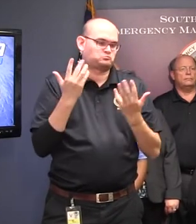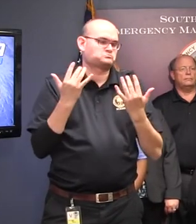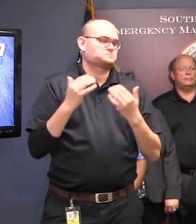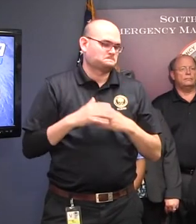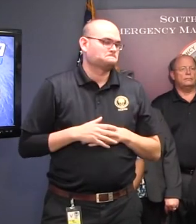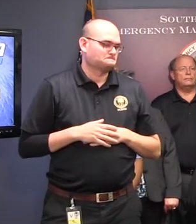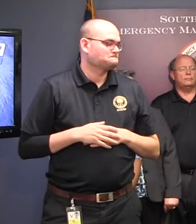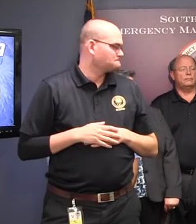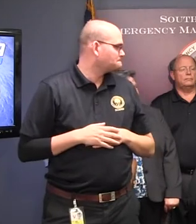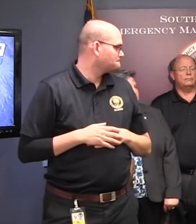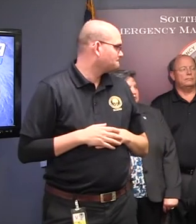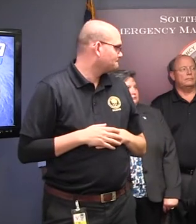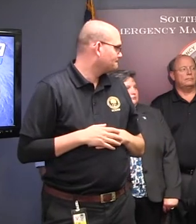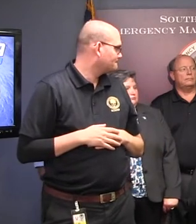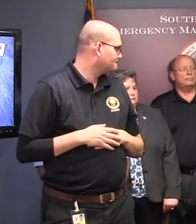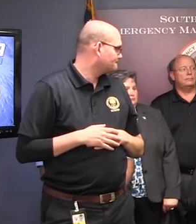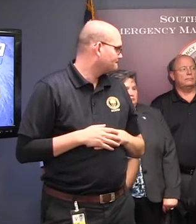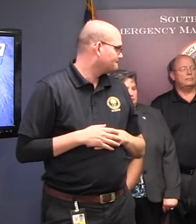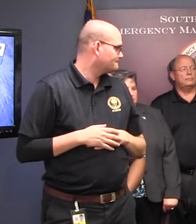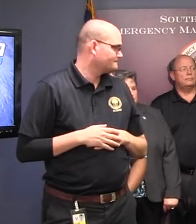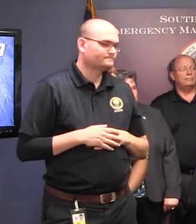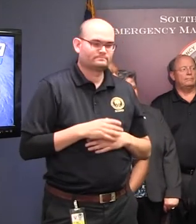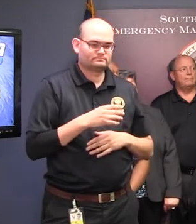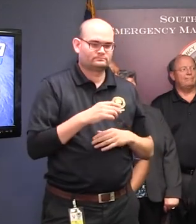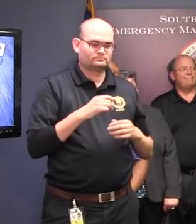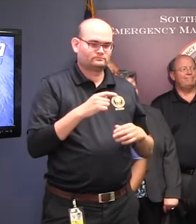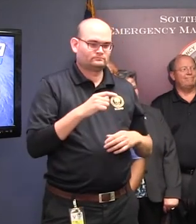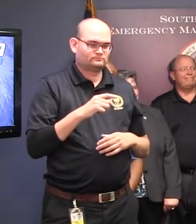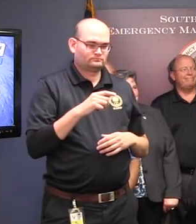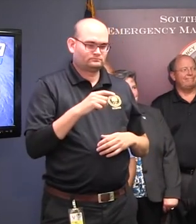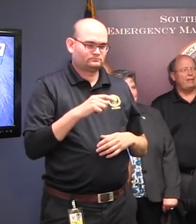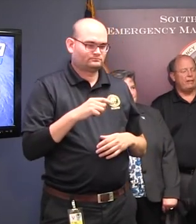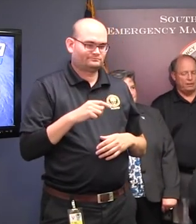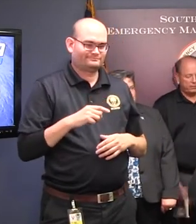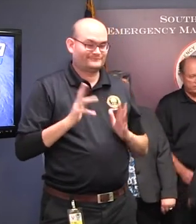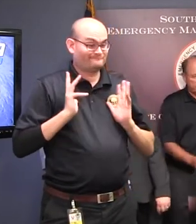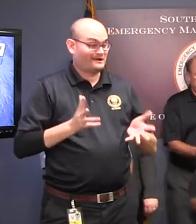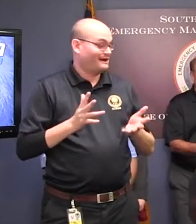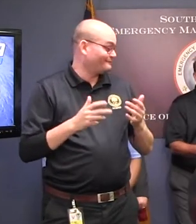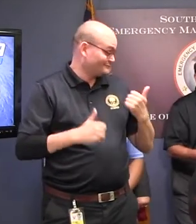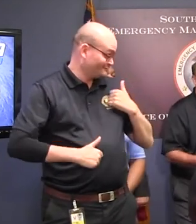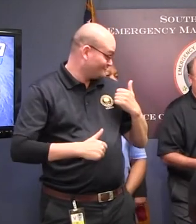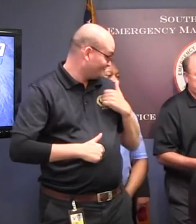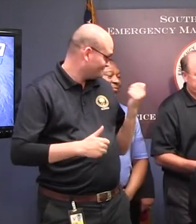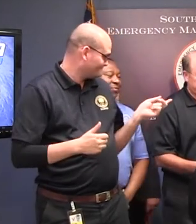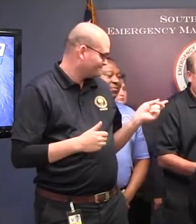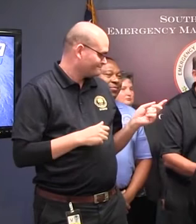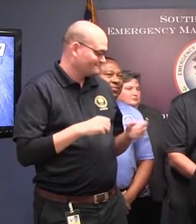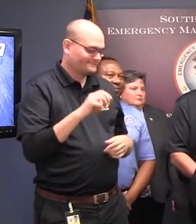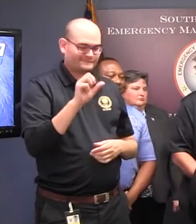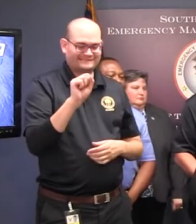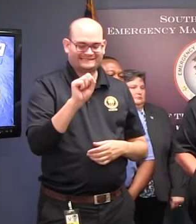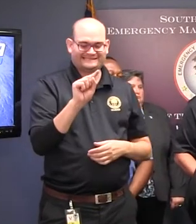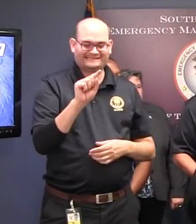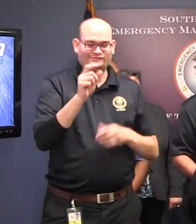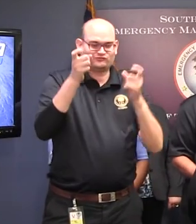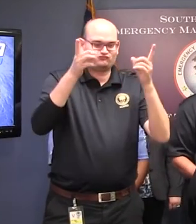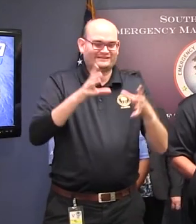General? Oh, we're good to go. He's good to go. Mr. Simpson? Mr.